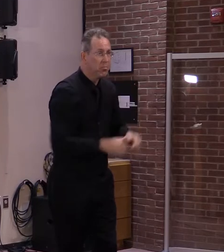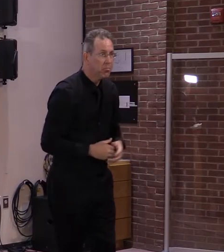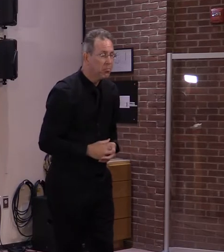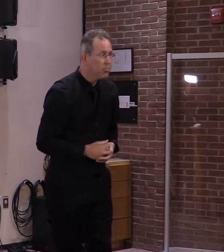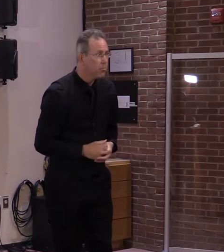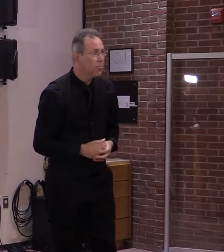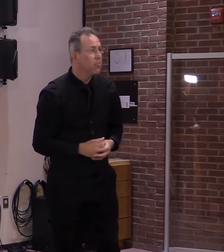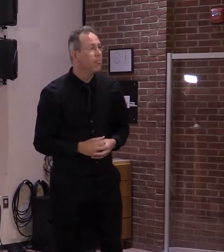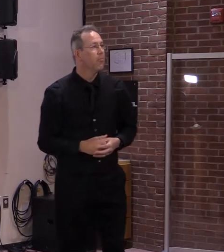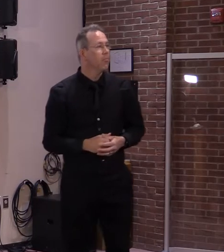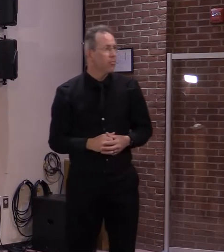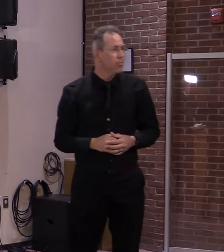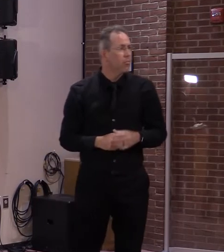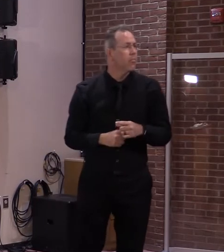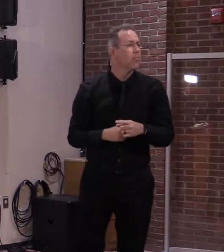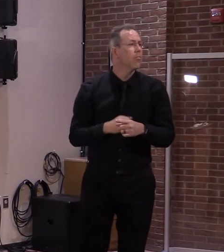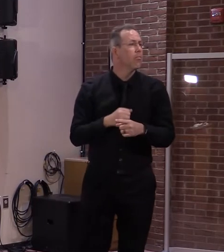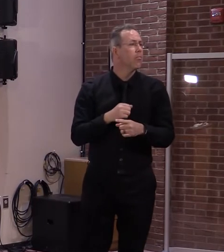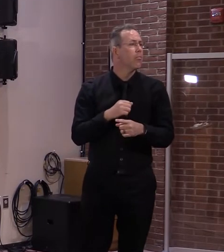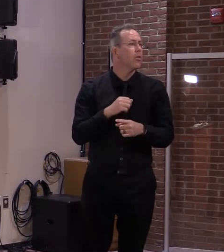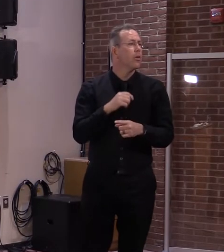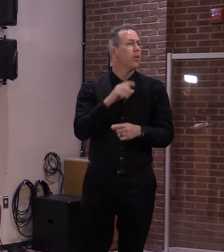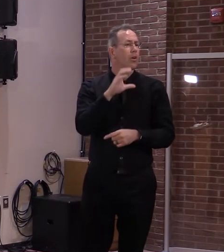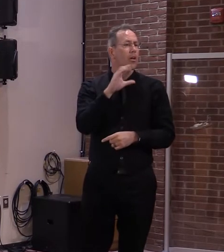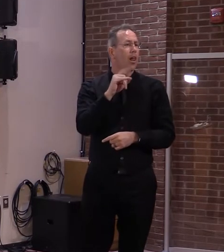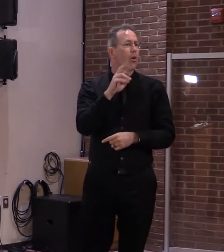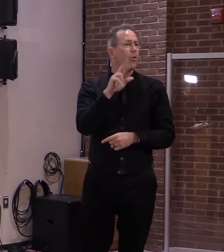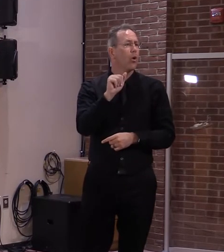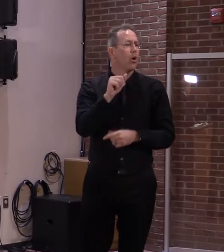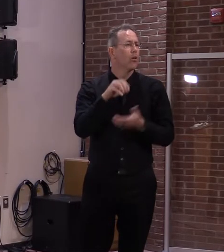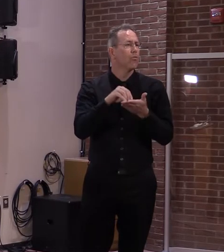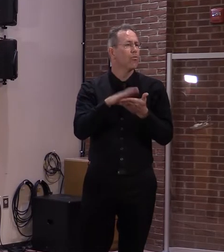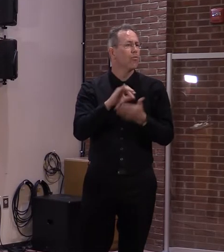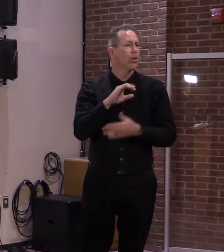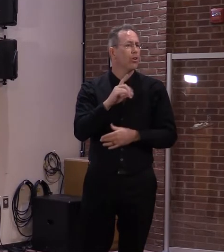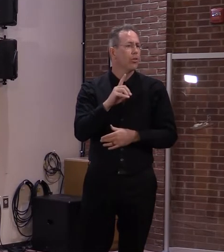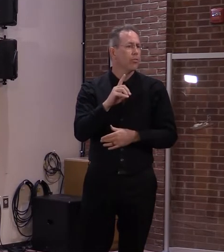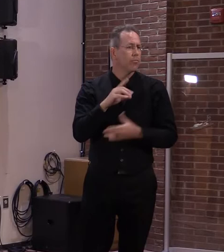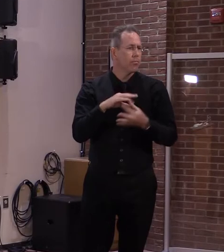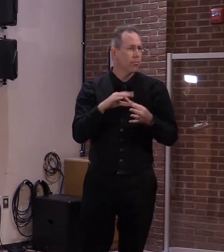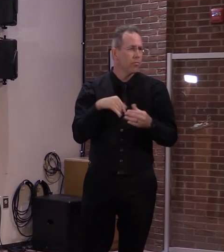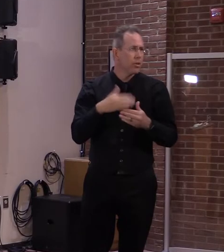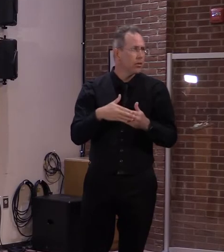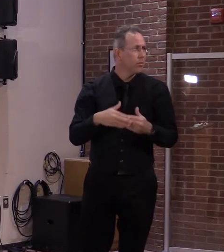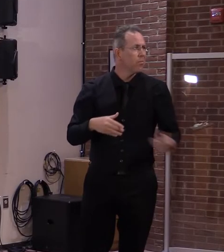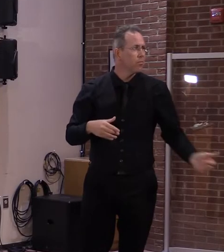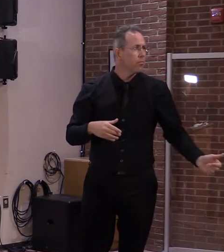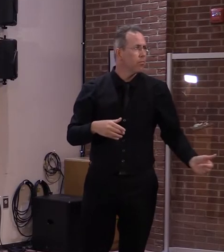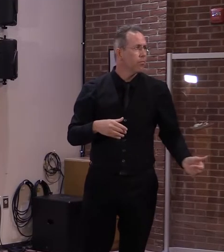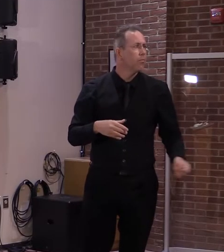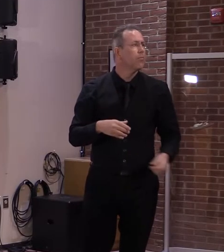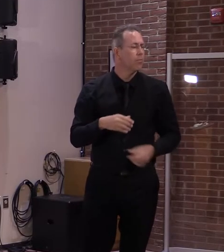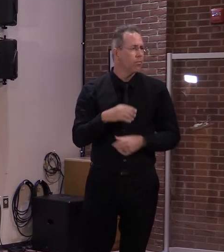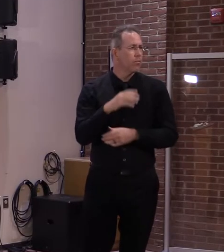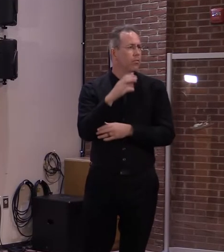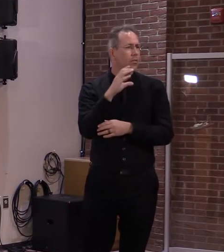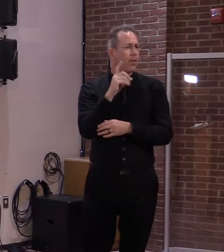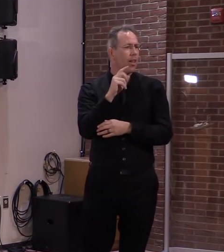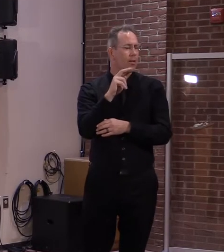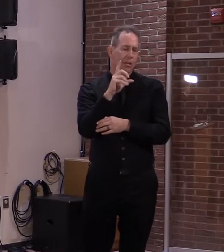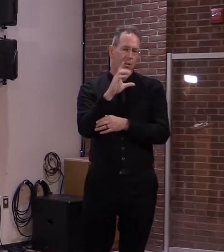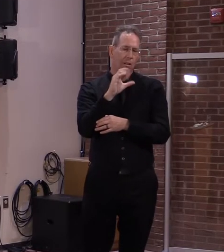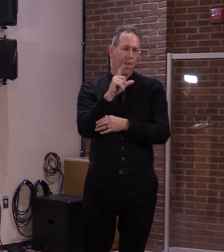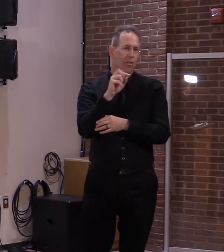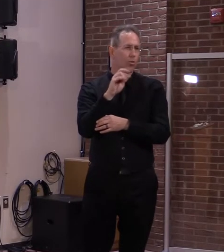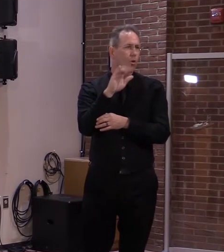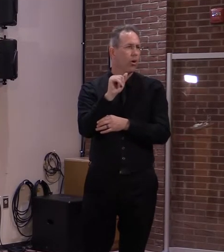Yes, thank you. Good afternoon, Governor. A lot of discussion on workforce shortage issues so far today. I'm wondering if